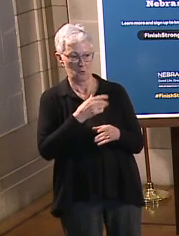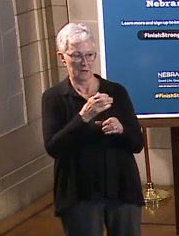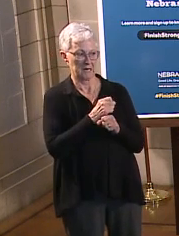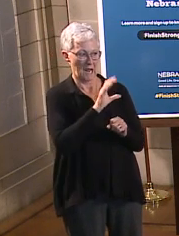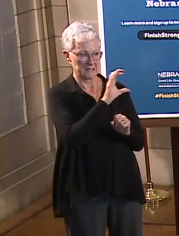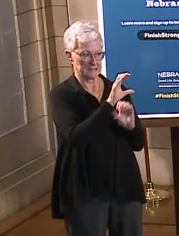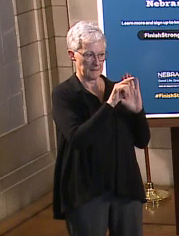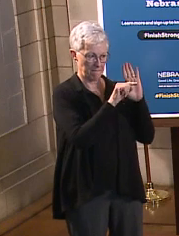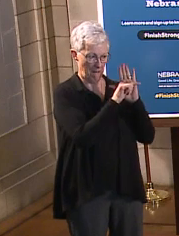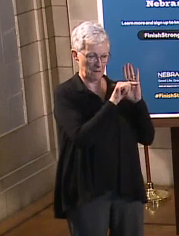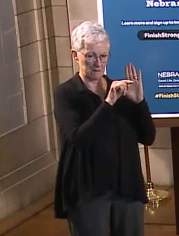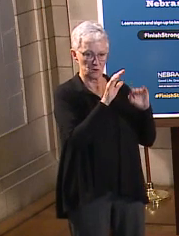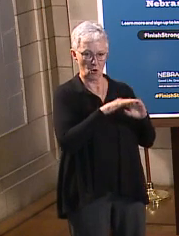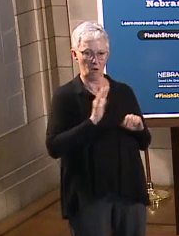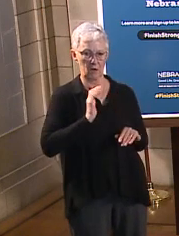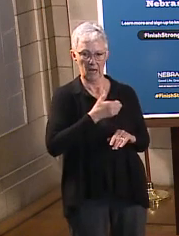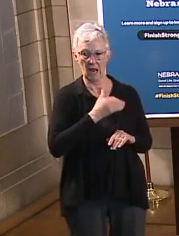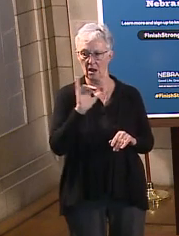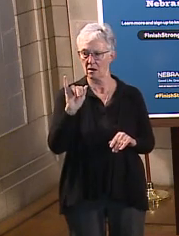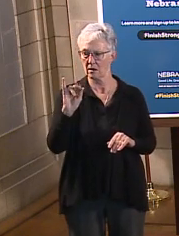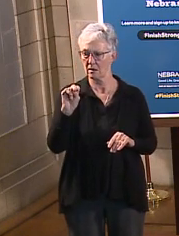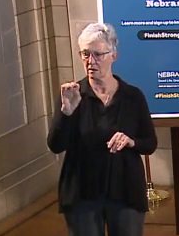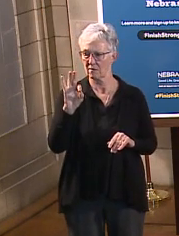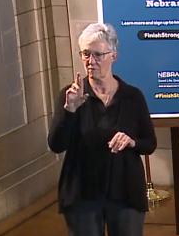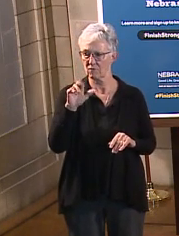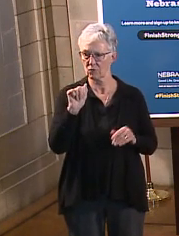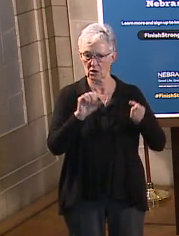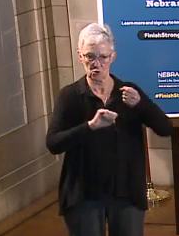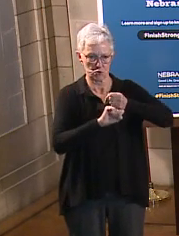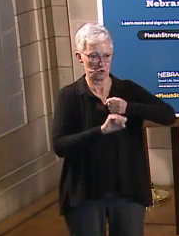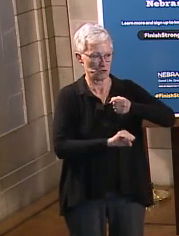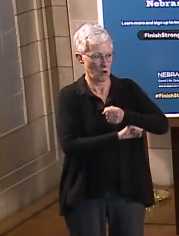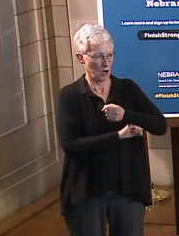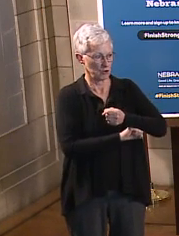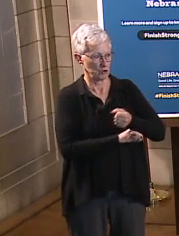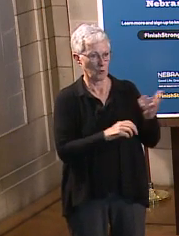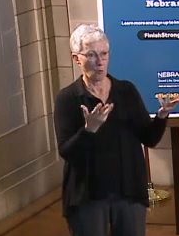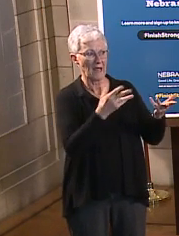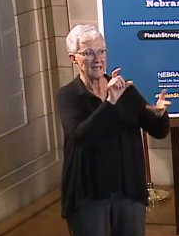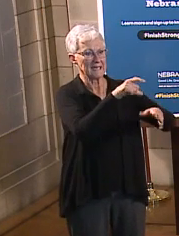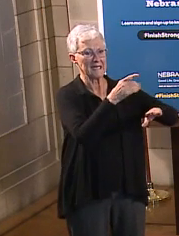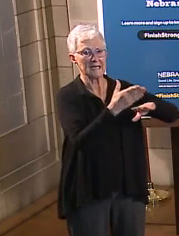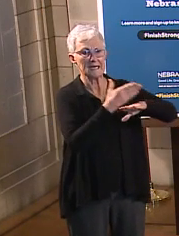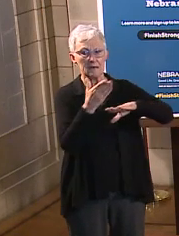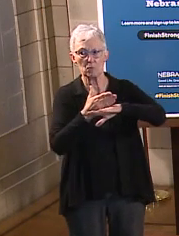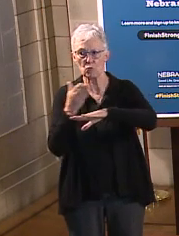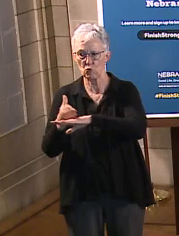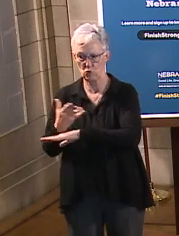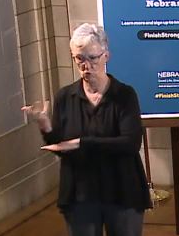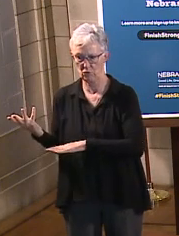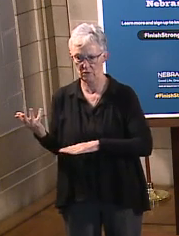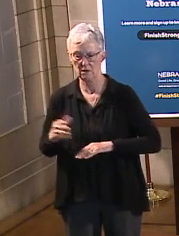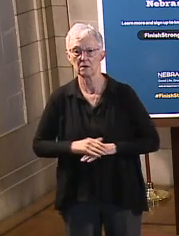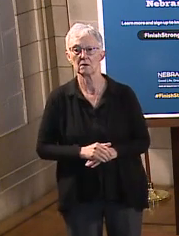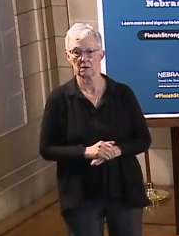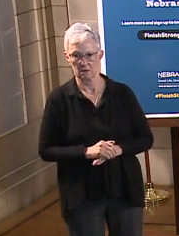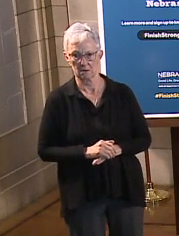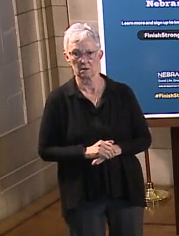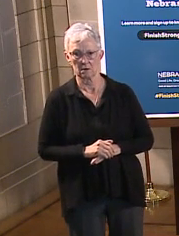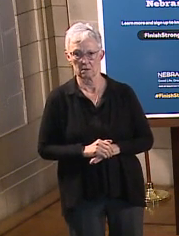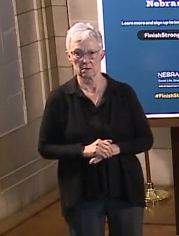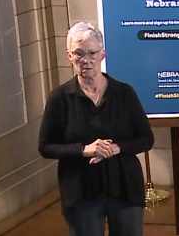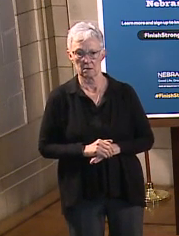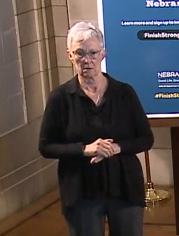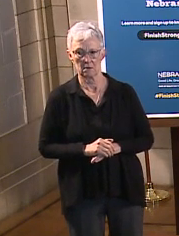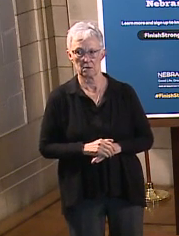Card. What's your response to that grade? Well, if you go look at some of the other outside sources like the Reason Foundation,